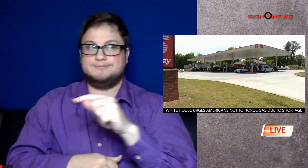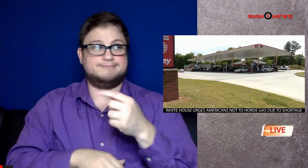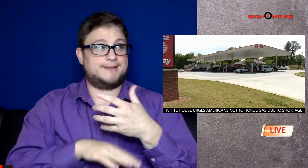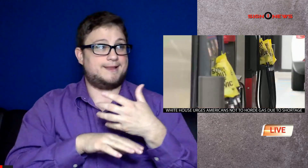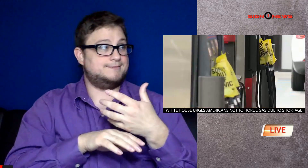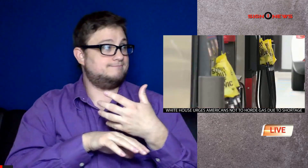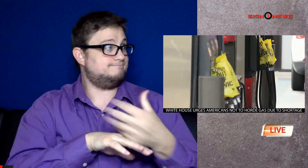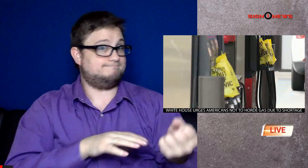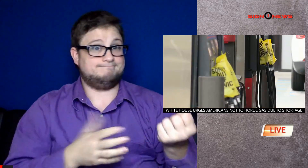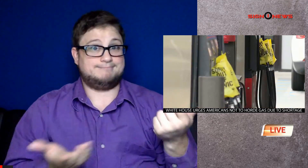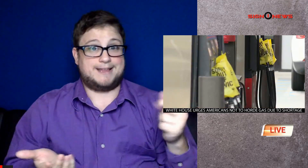out